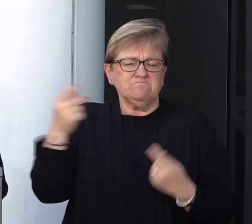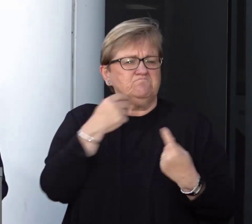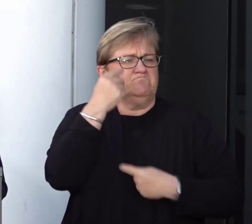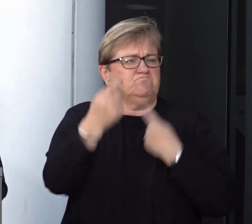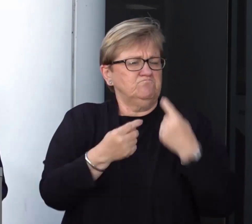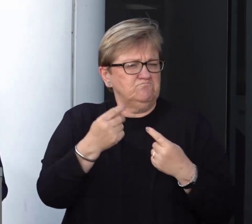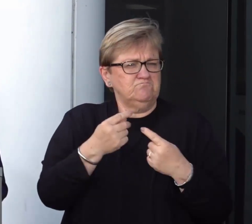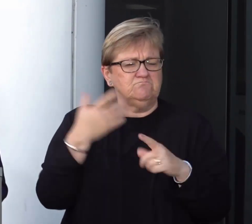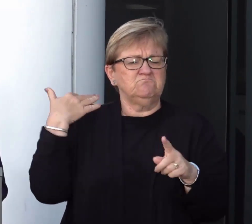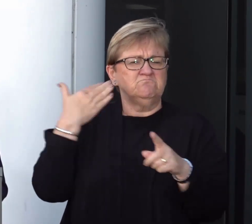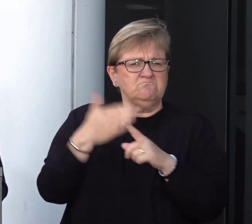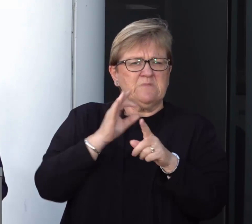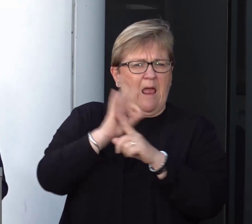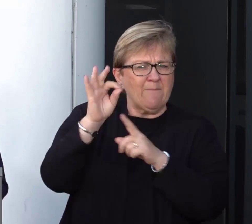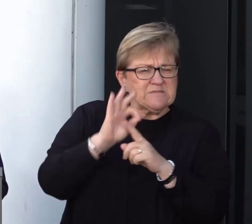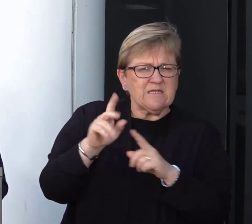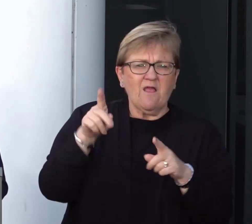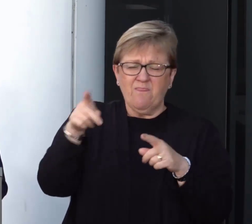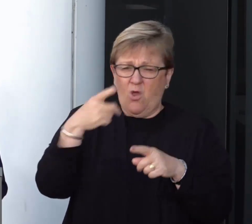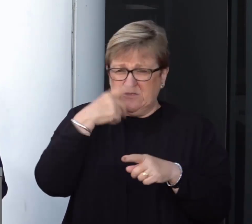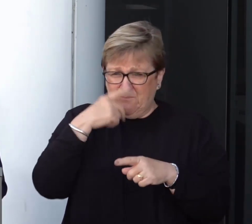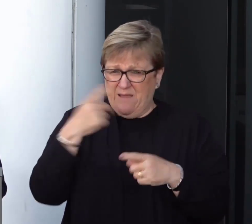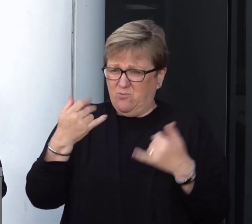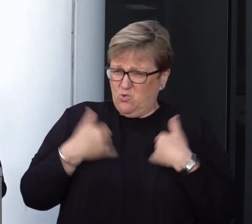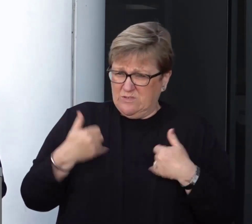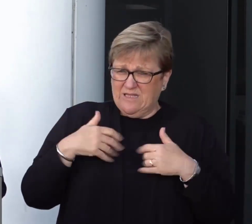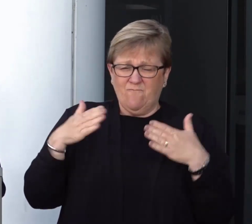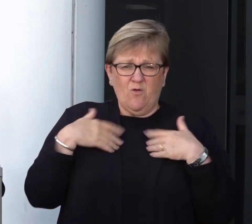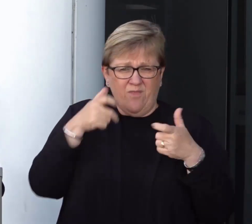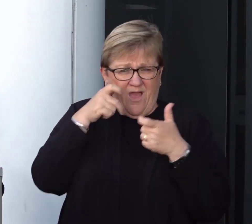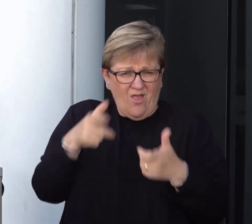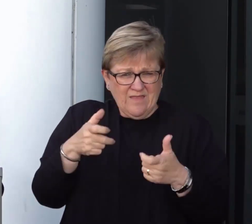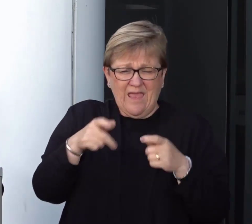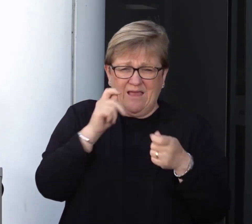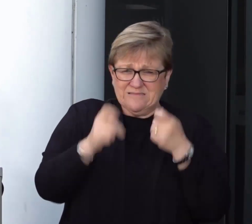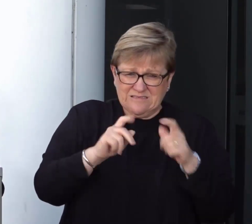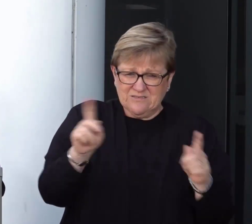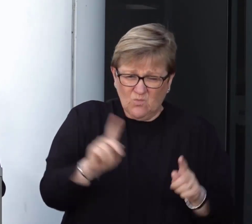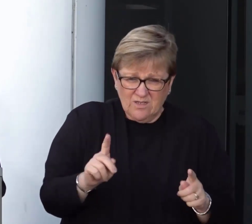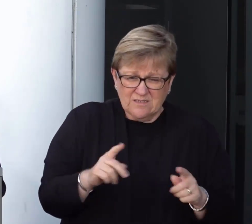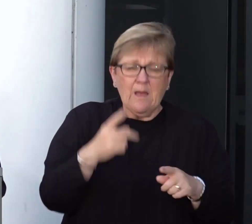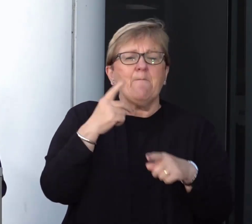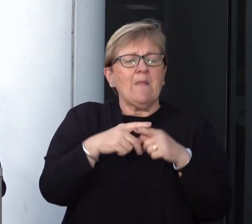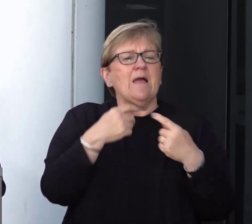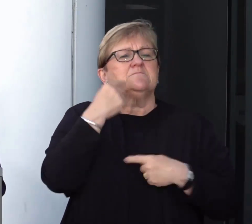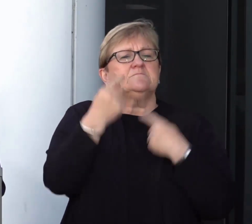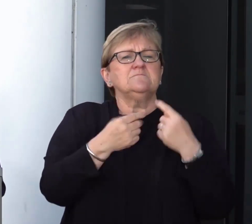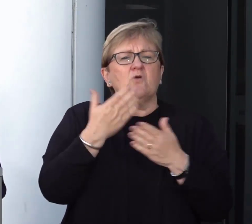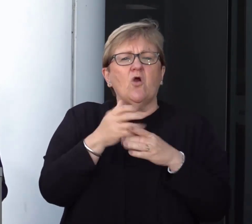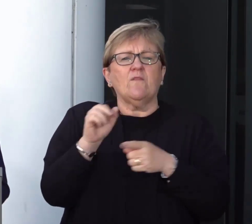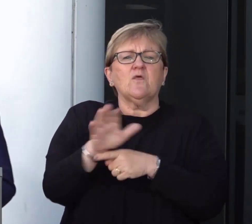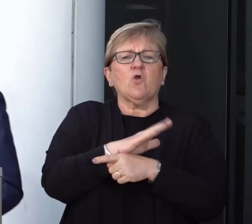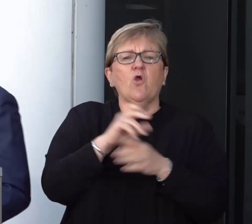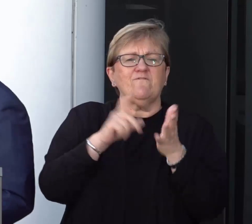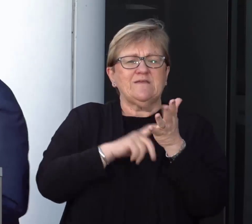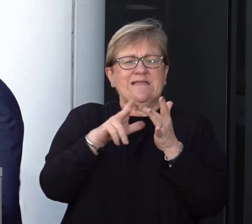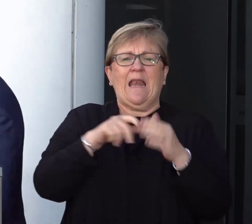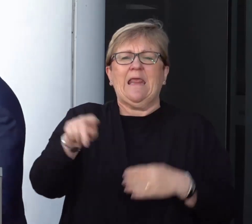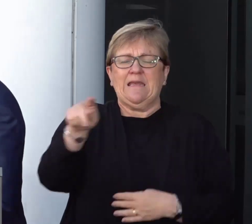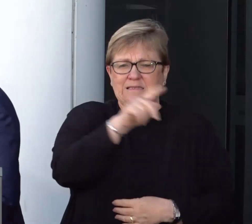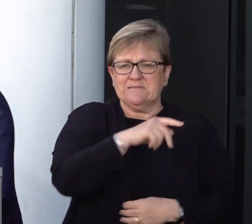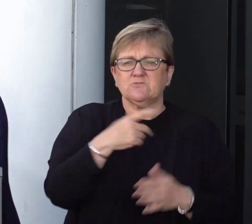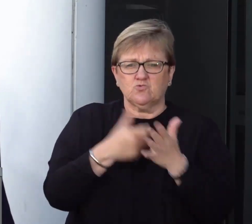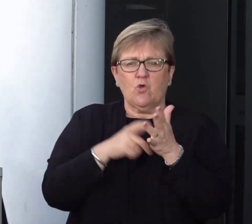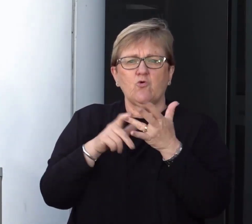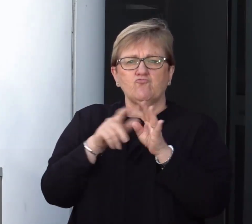update in terms of those healthcare worker testing regimes as also a daily update on the COVID clinics. Robin?